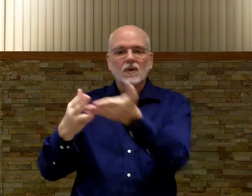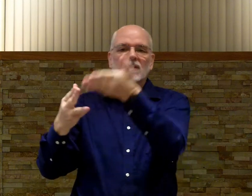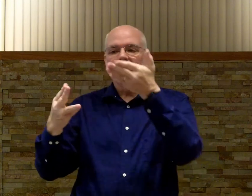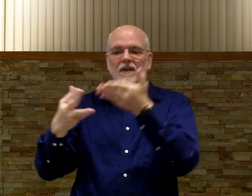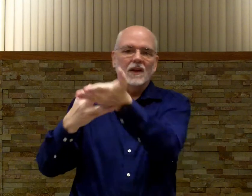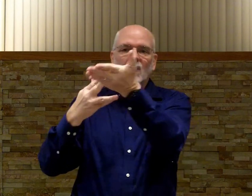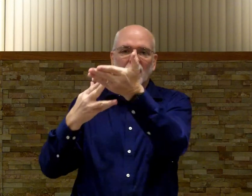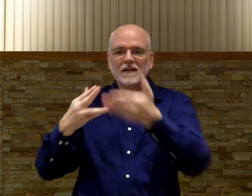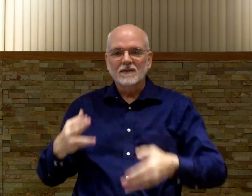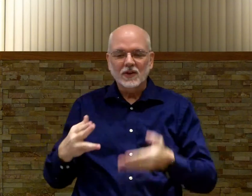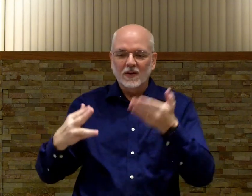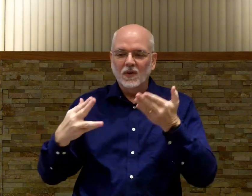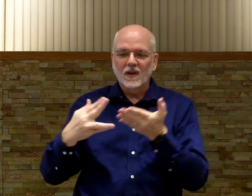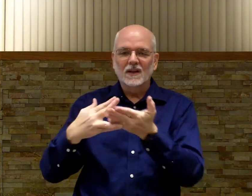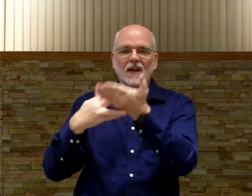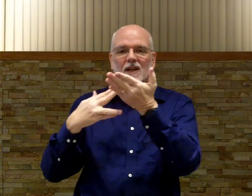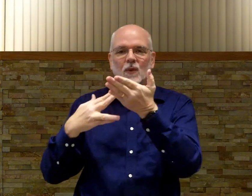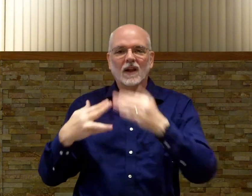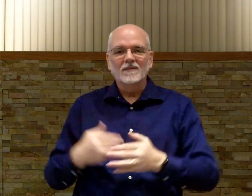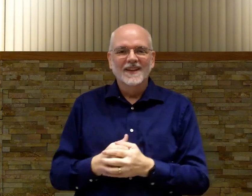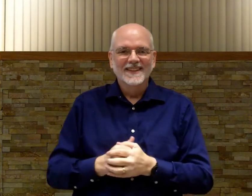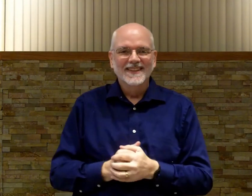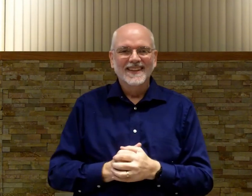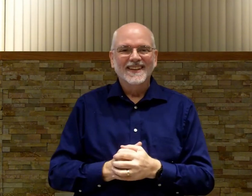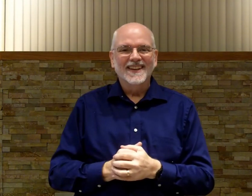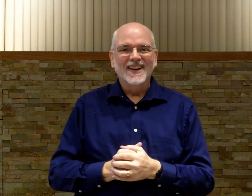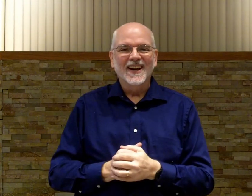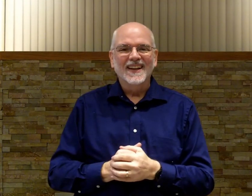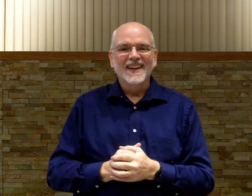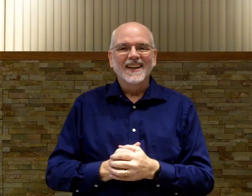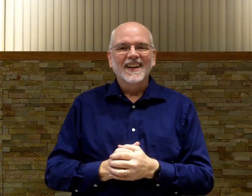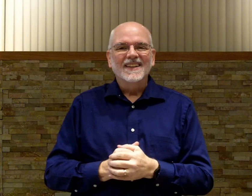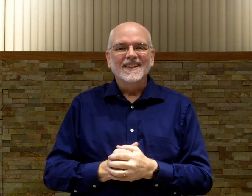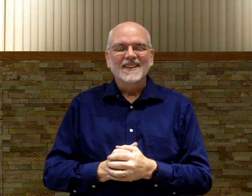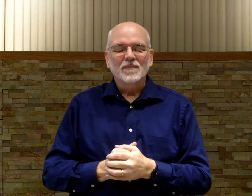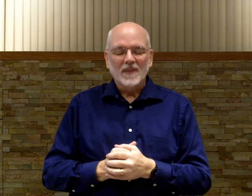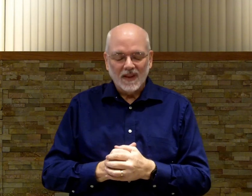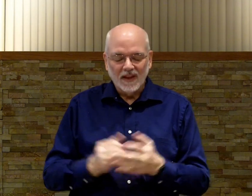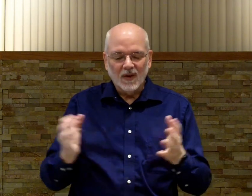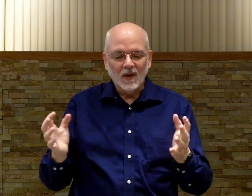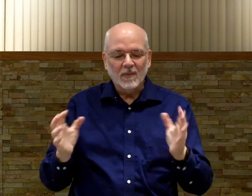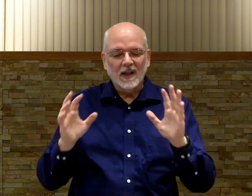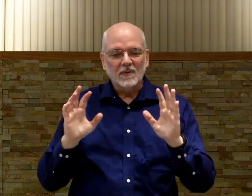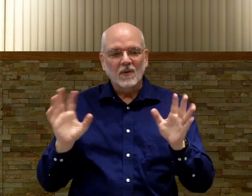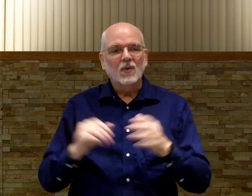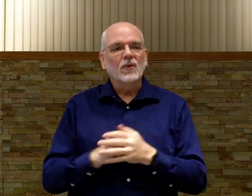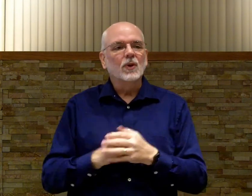the other way, which I do a little less well. All right? Live long and prosper through